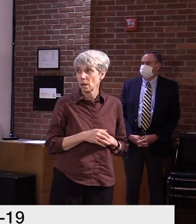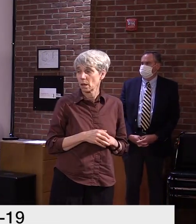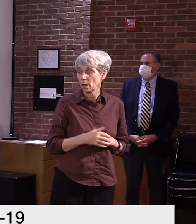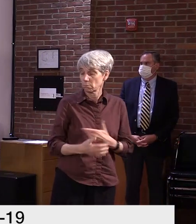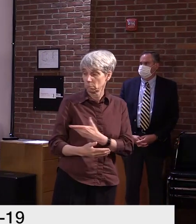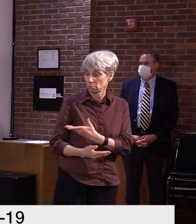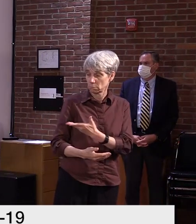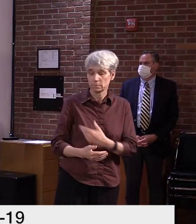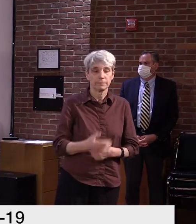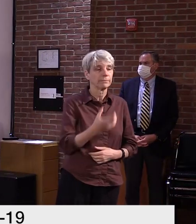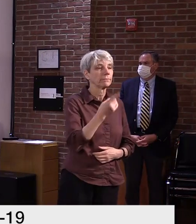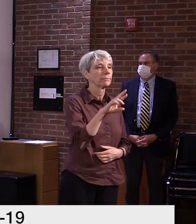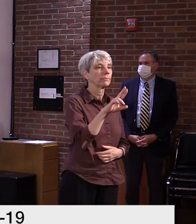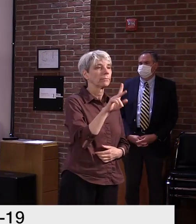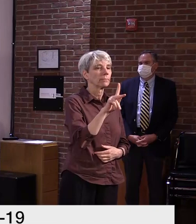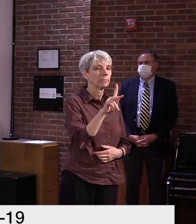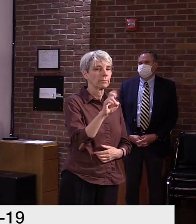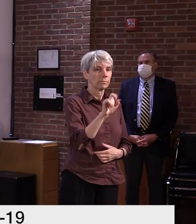Dr. Kelso.